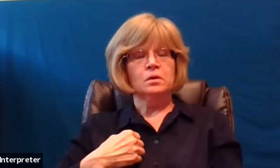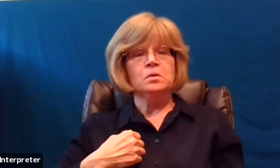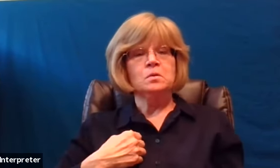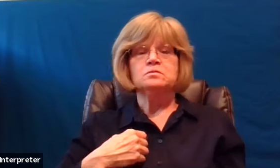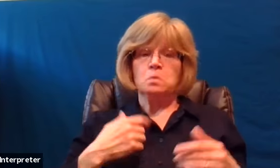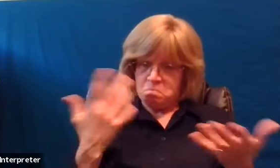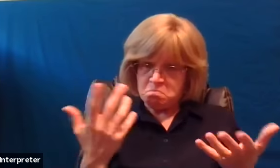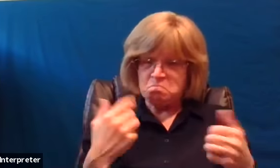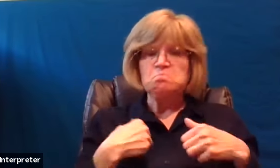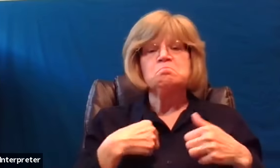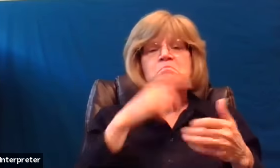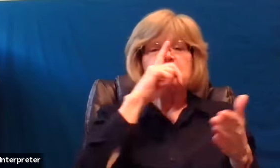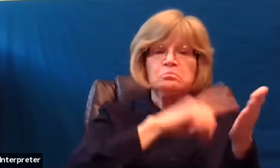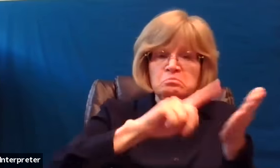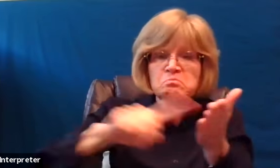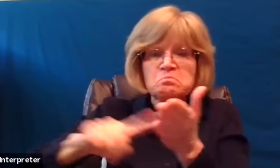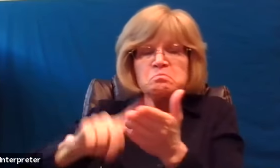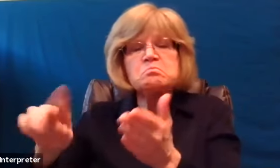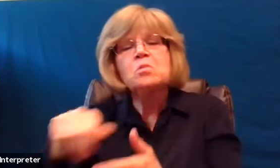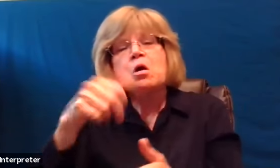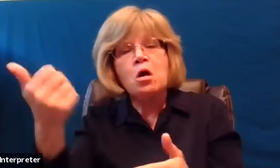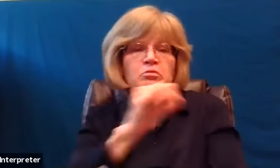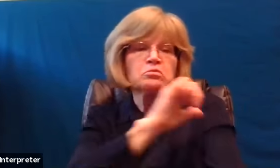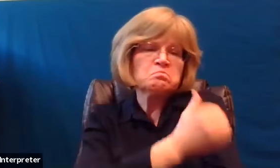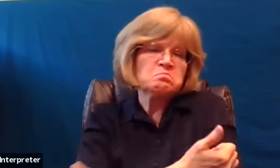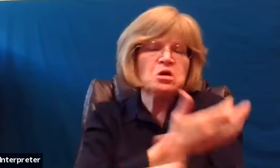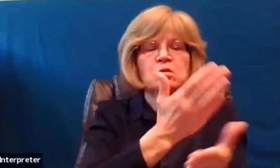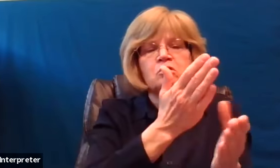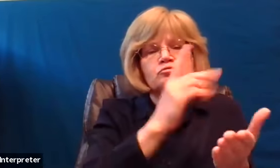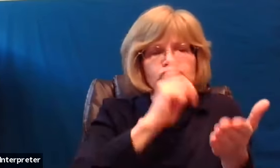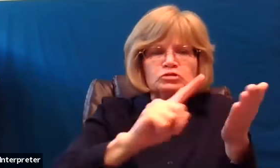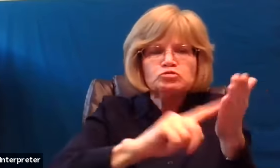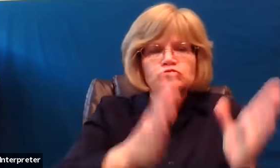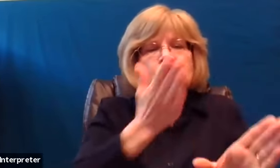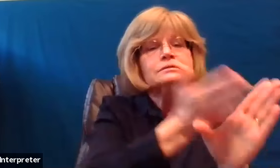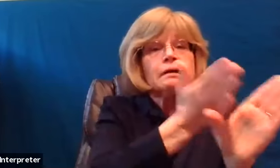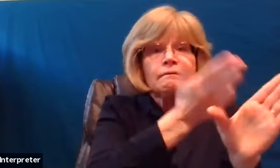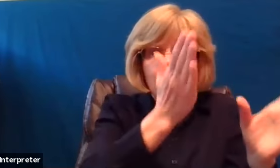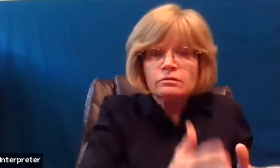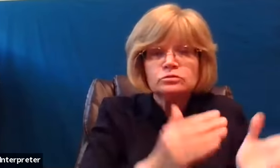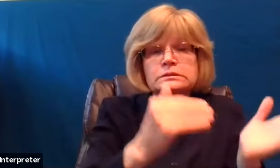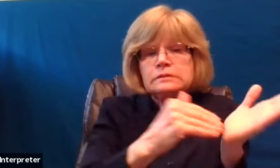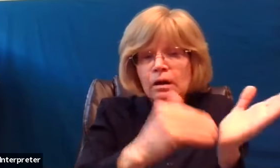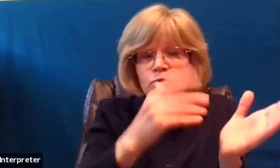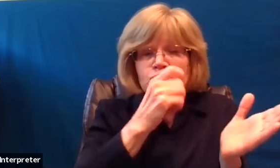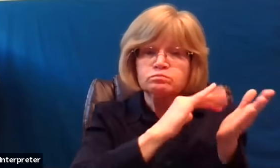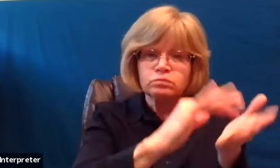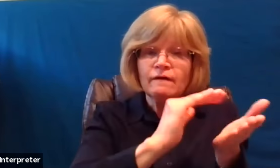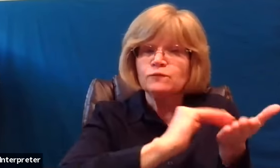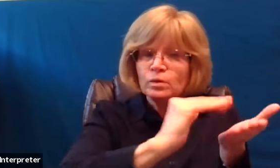authorities psychologists and medical doctors who specialize in the study of forgiveness and health